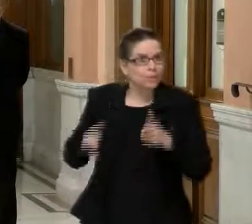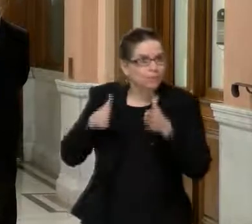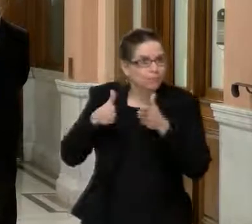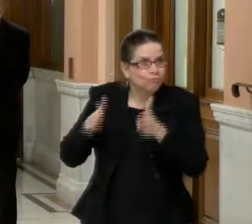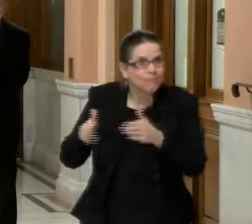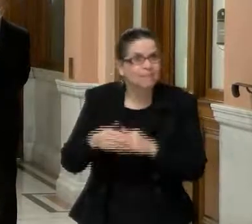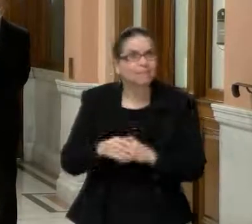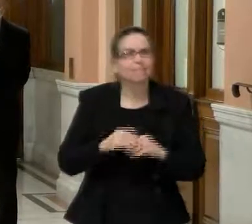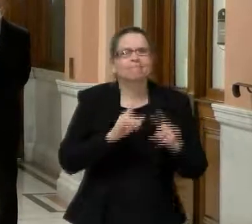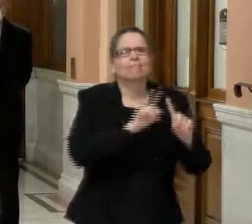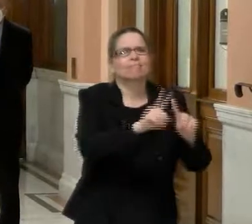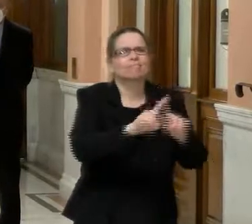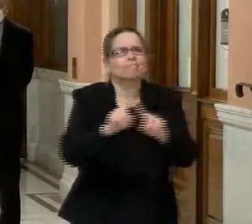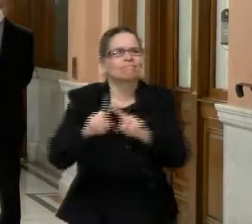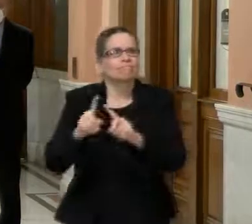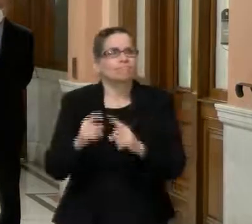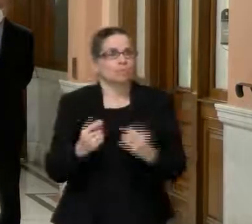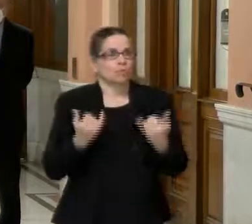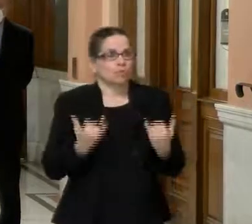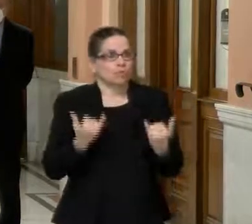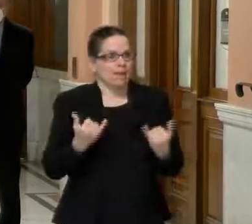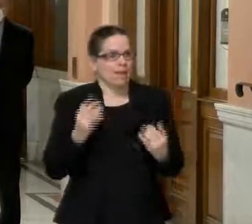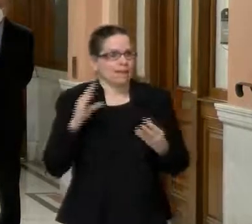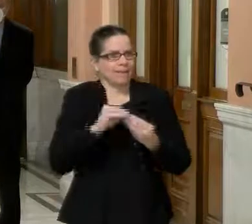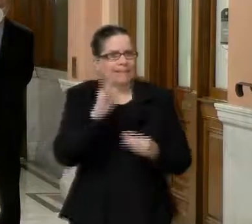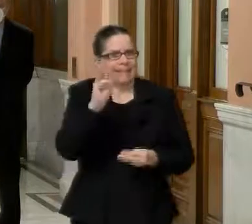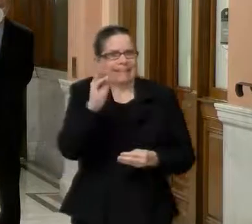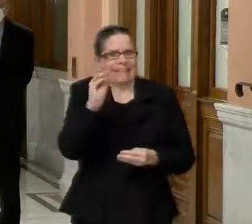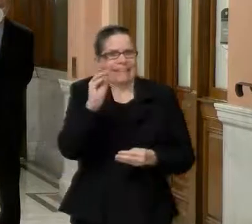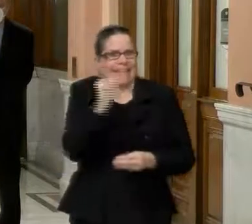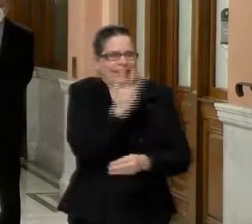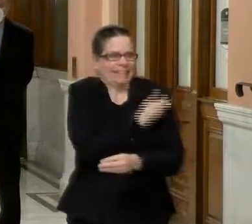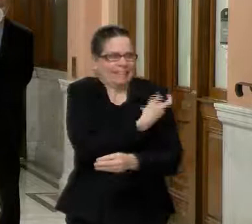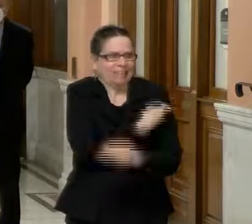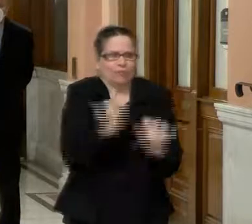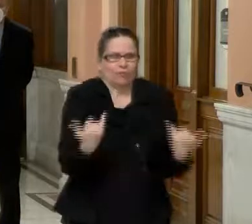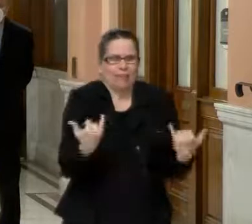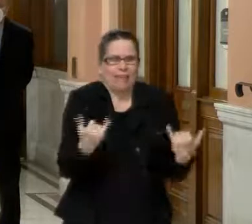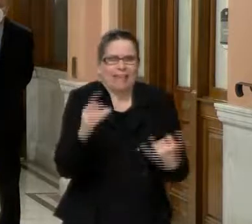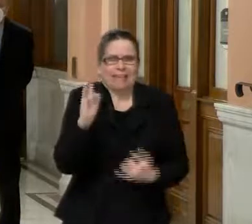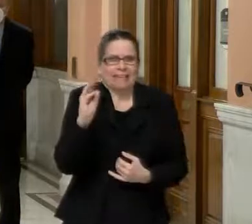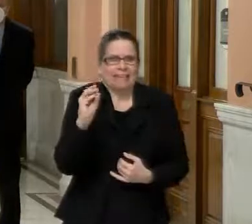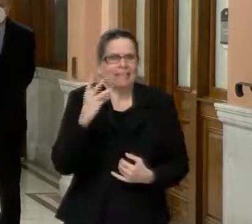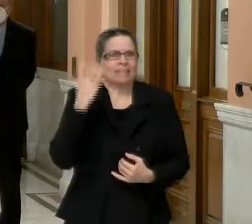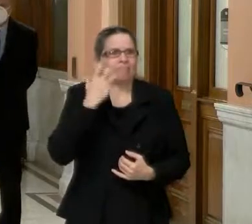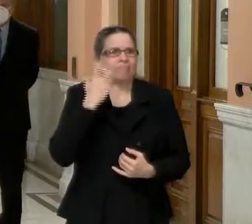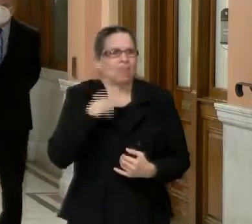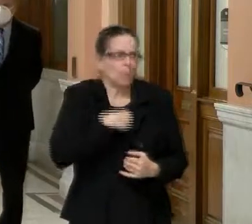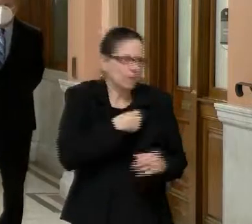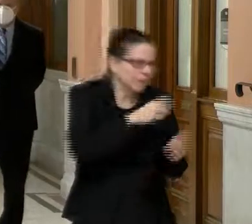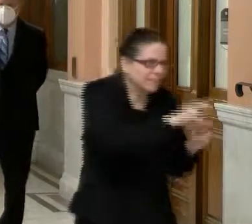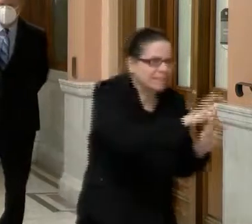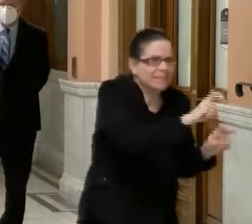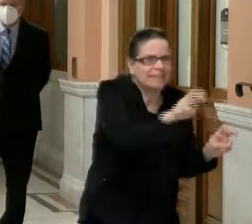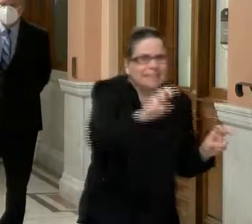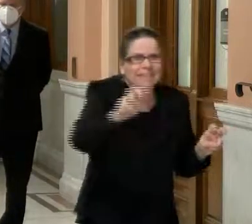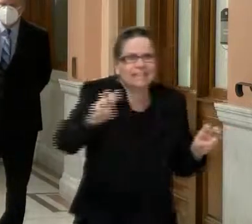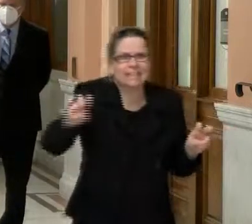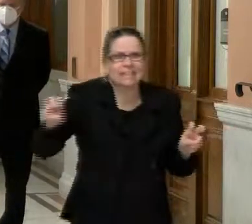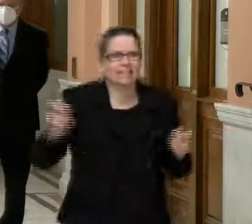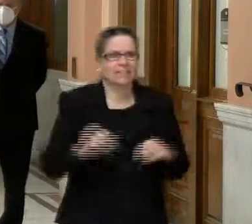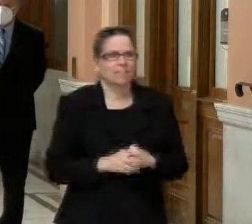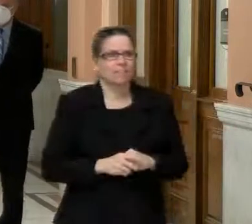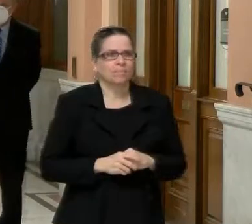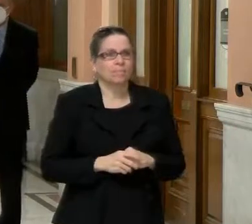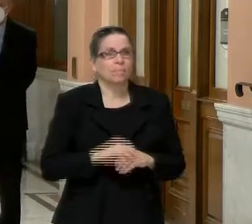60, uh, vaccines there. Um, we're, on Friday, she'll be at